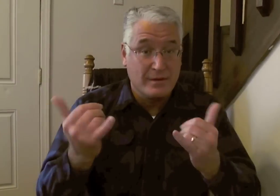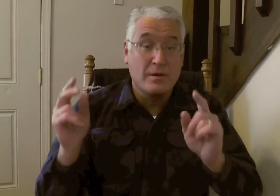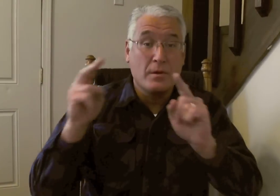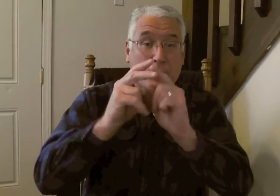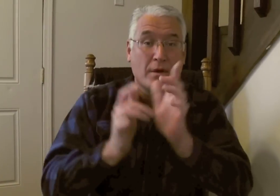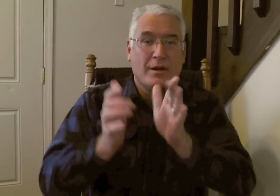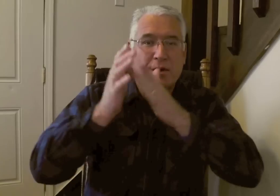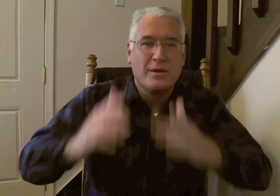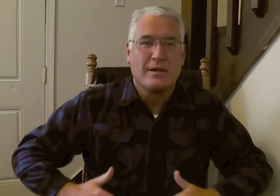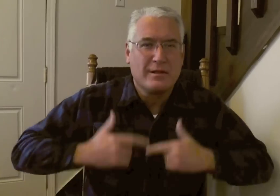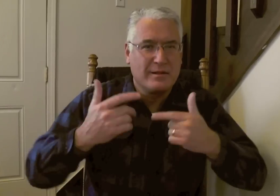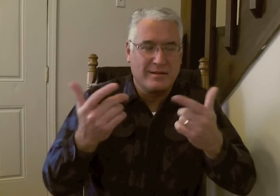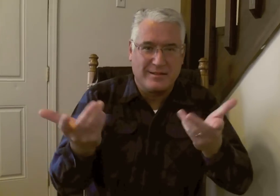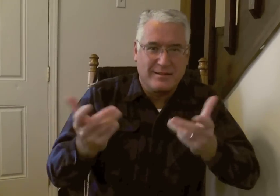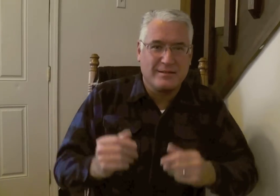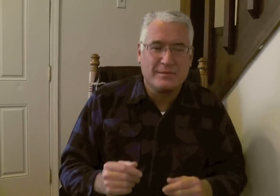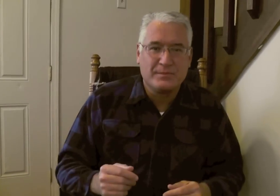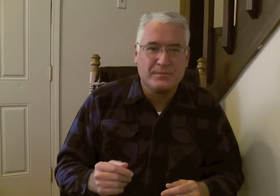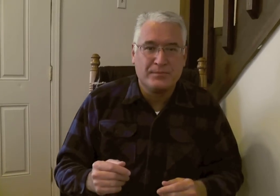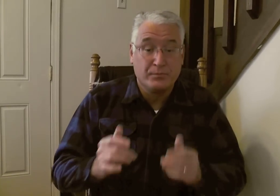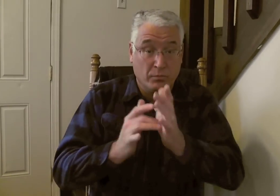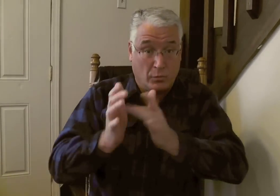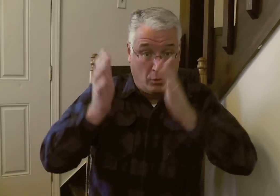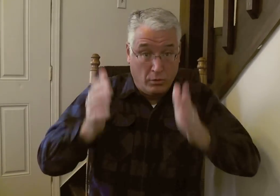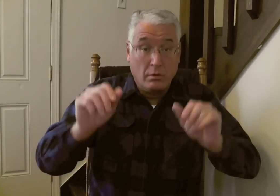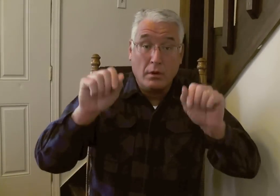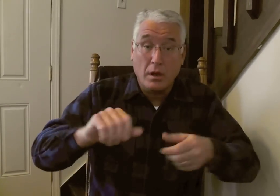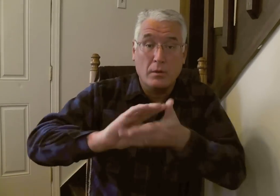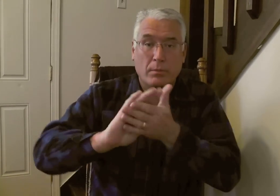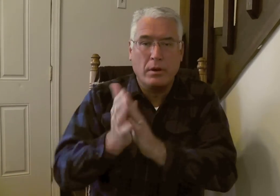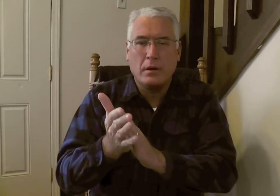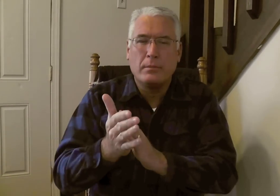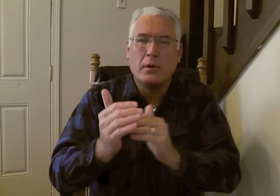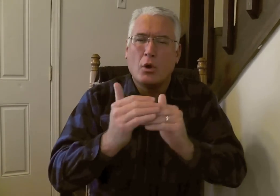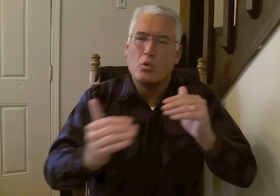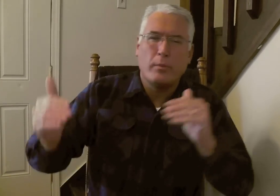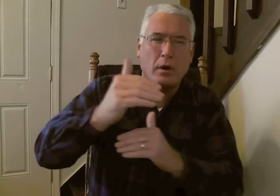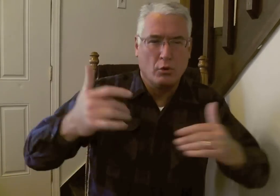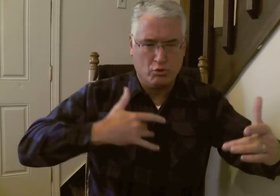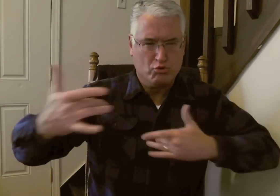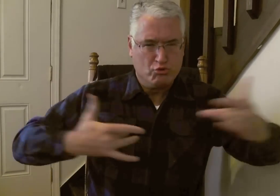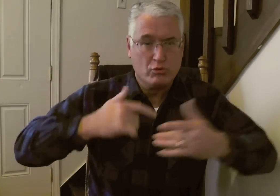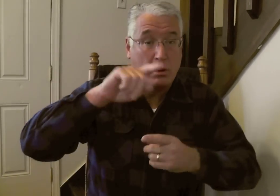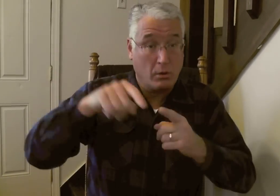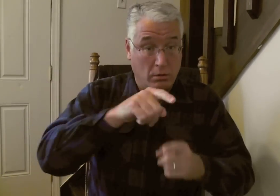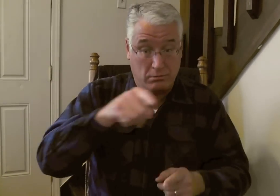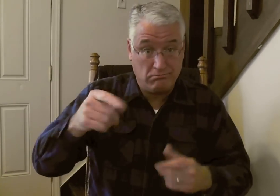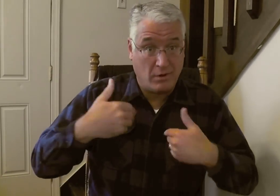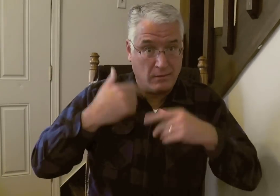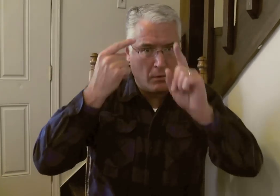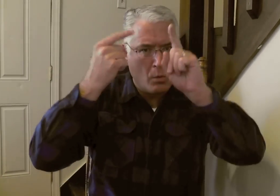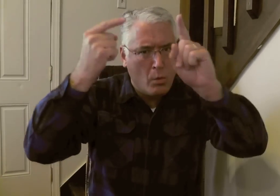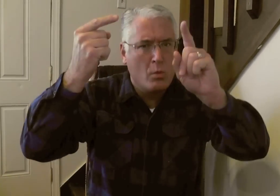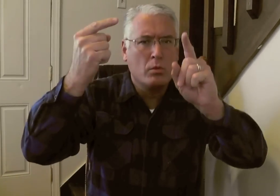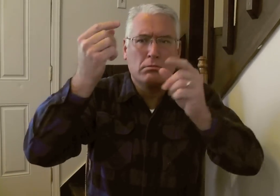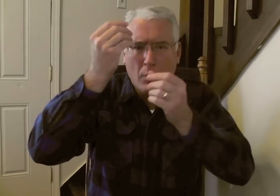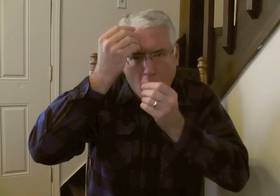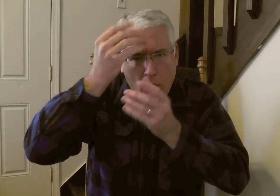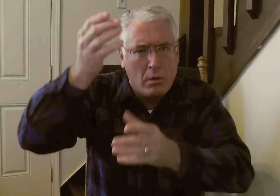Now, let's apply this to our Christian life. Christians, they can become overly concerned when they have a